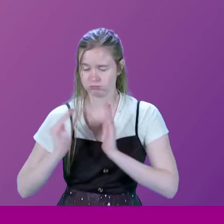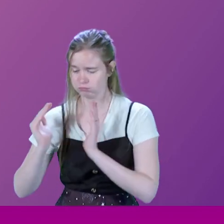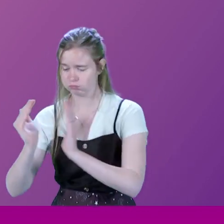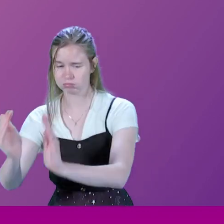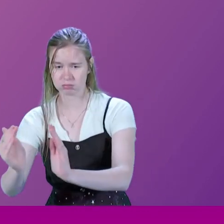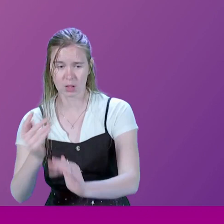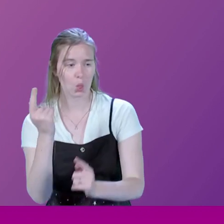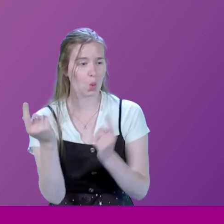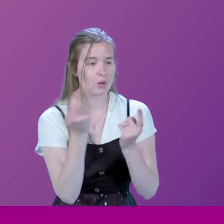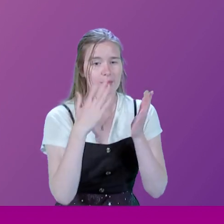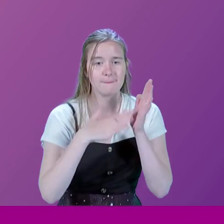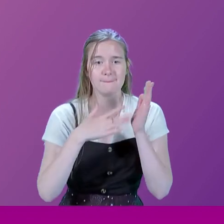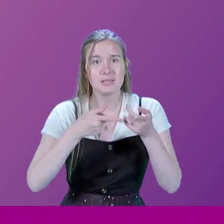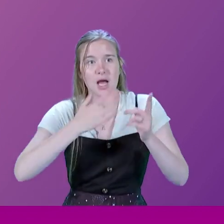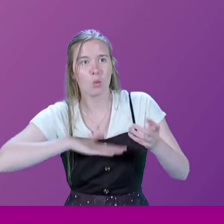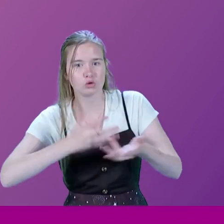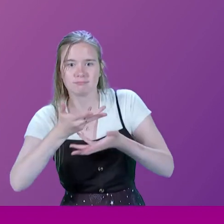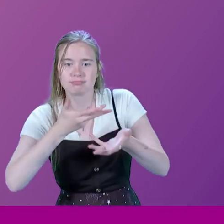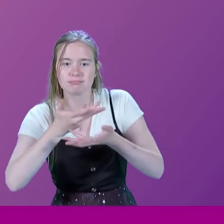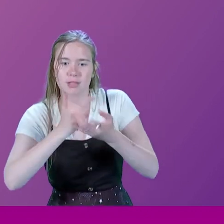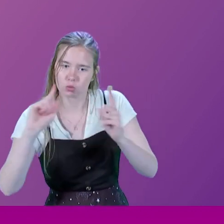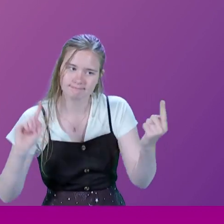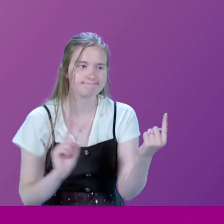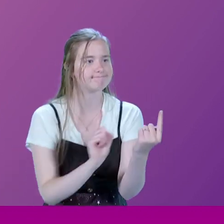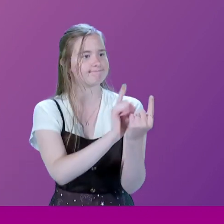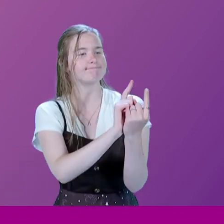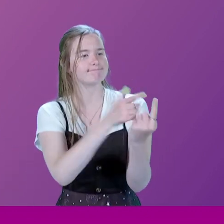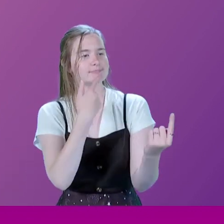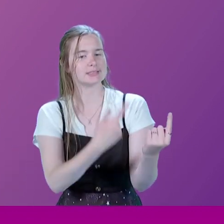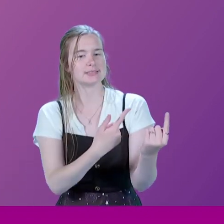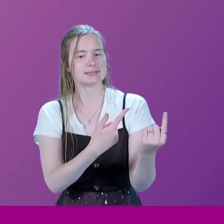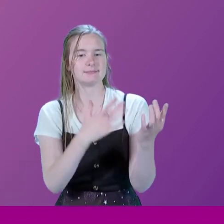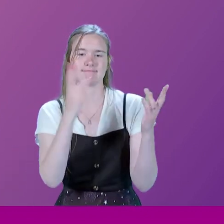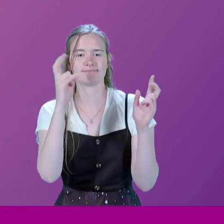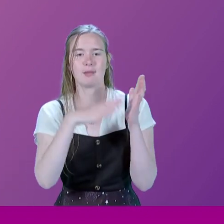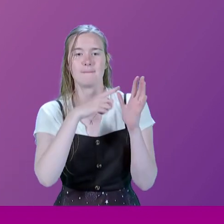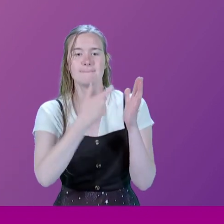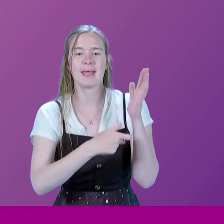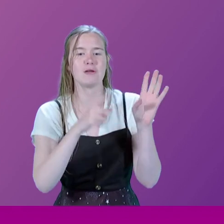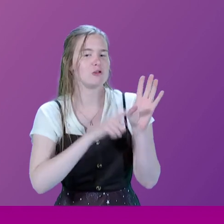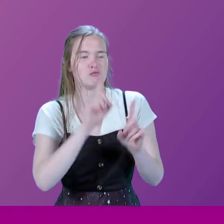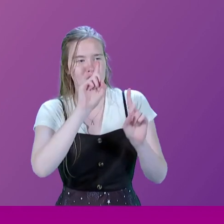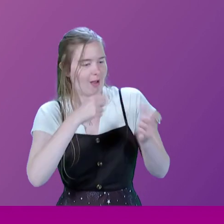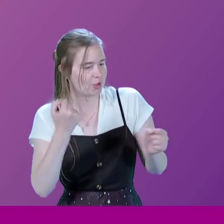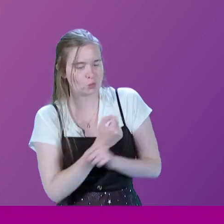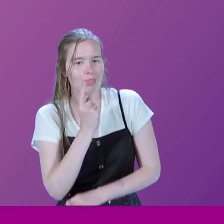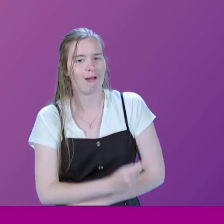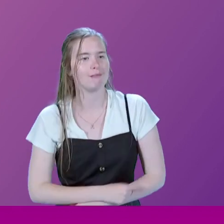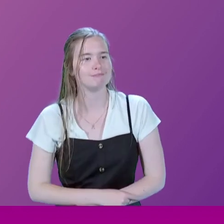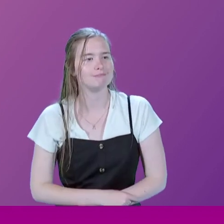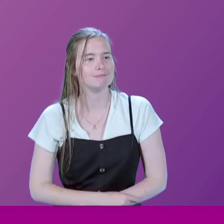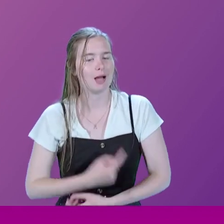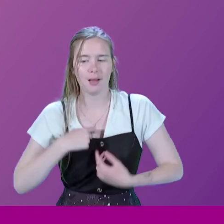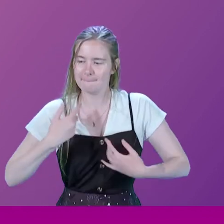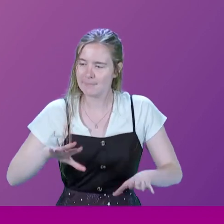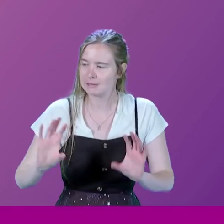for the minister I want to talk to. And I go up to the minister and I say, Mary, you cannot do this. I have